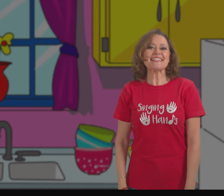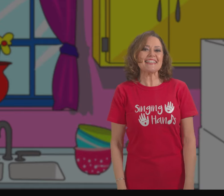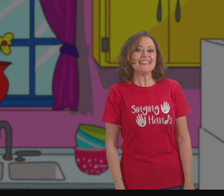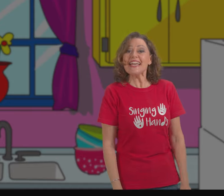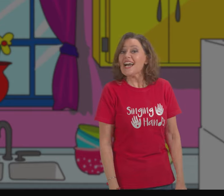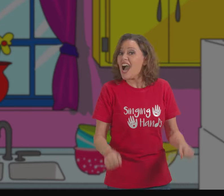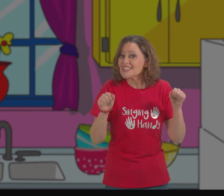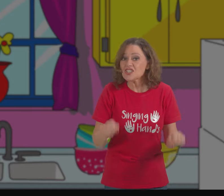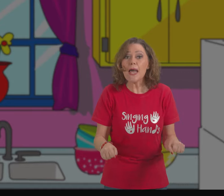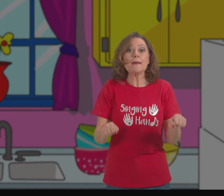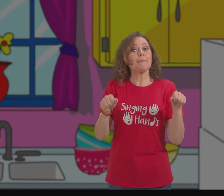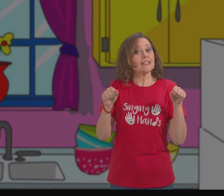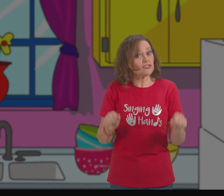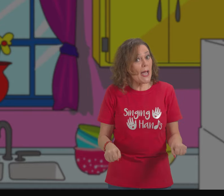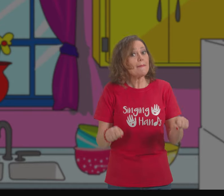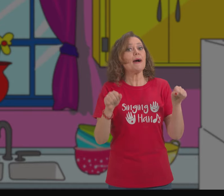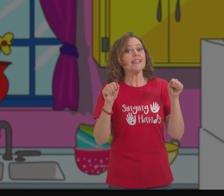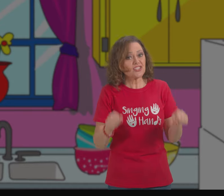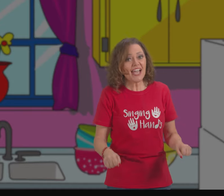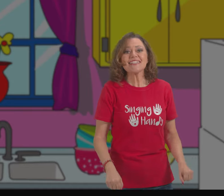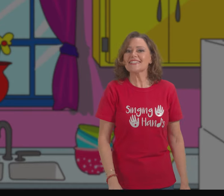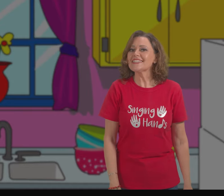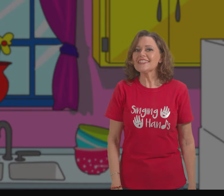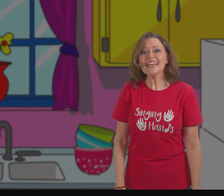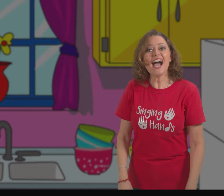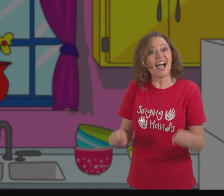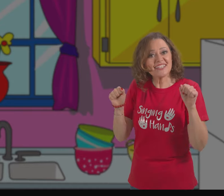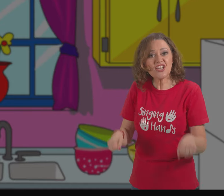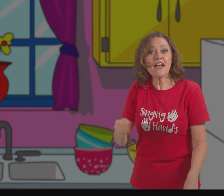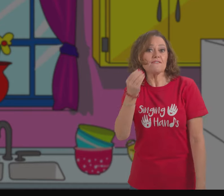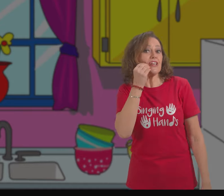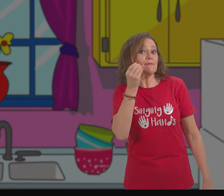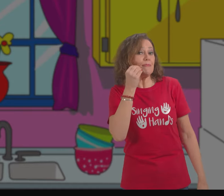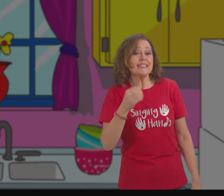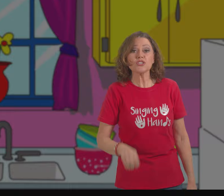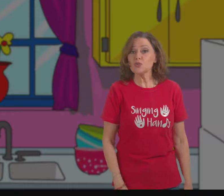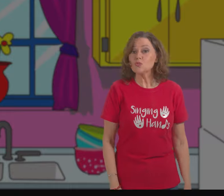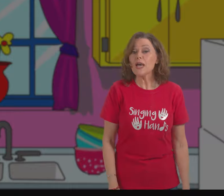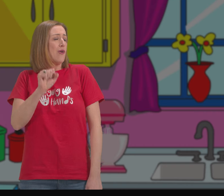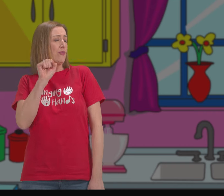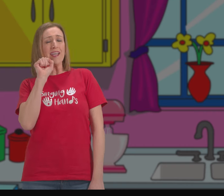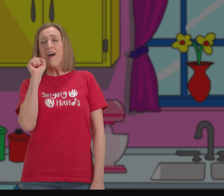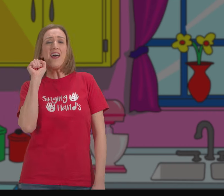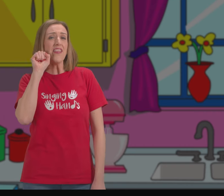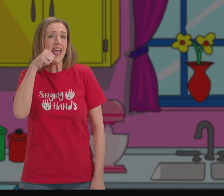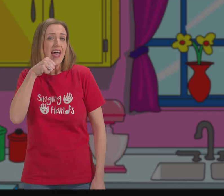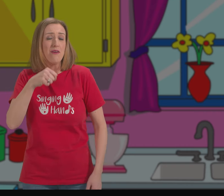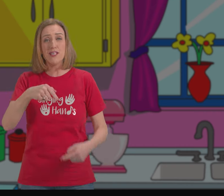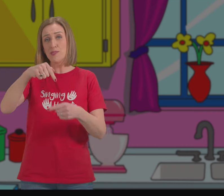Sitting in a high chair, big chair, my chair. Sitting in a high chair, feed me soon. Bring on the carrots,